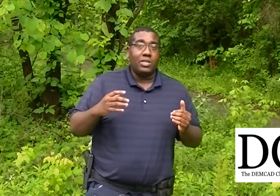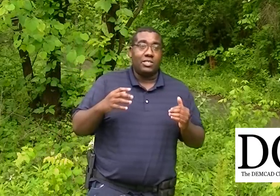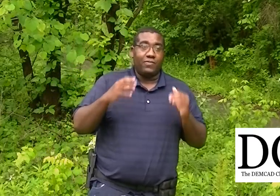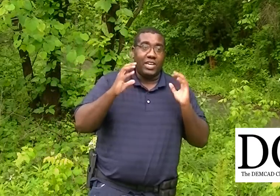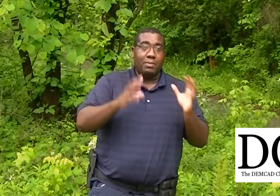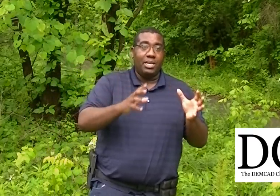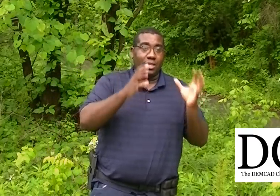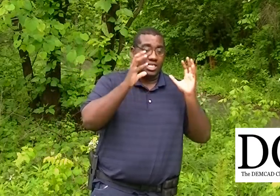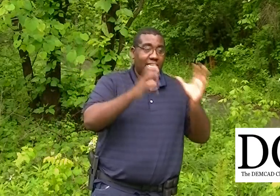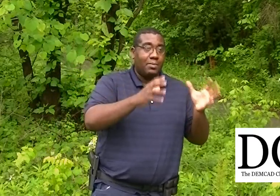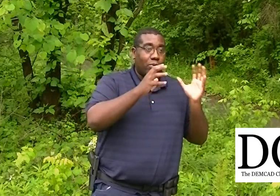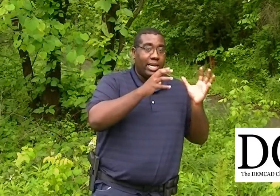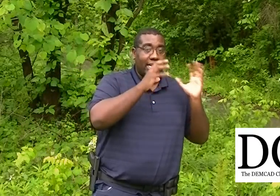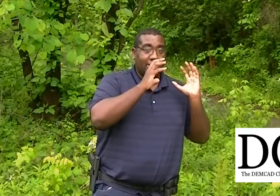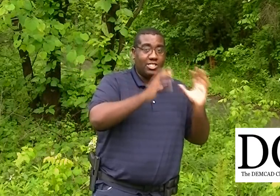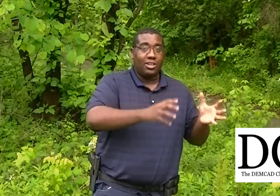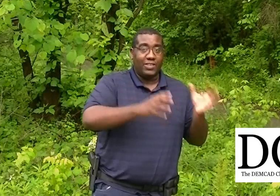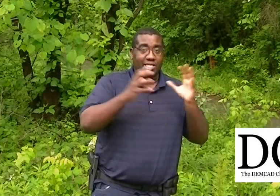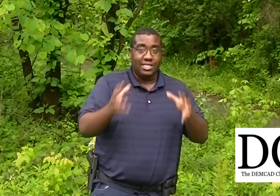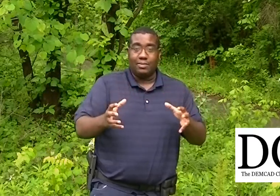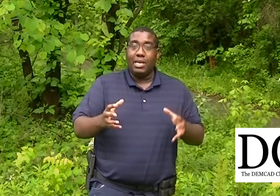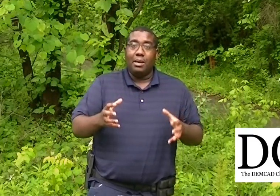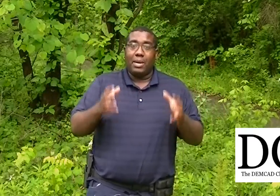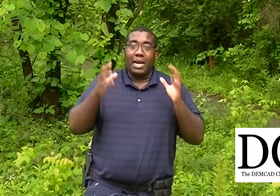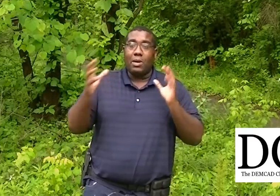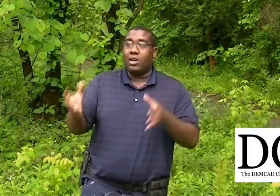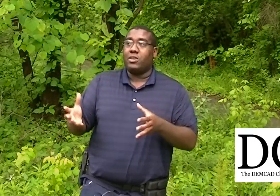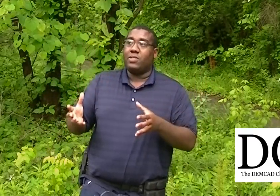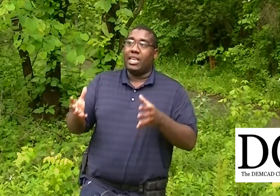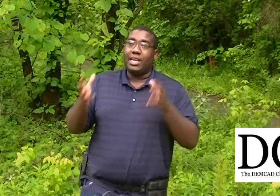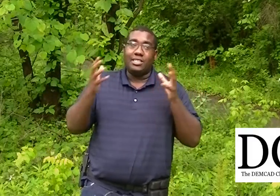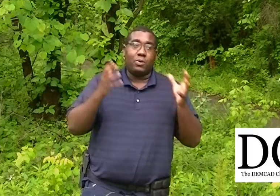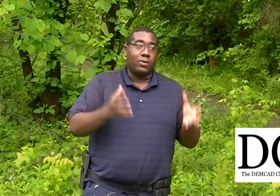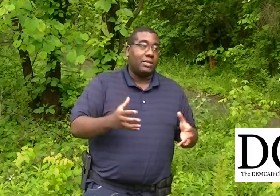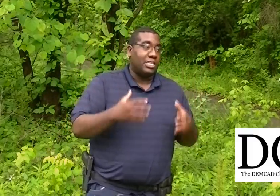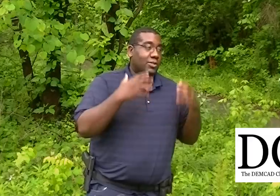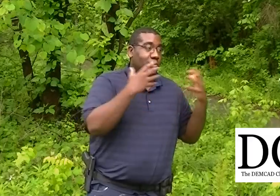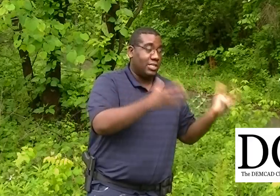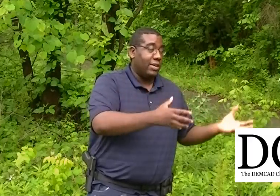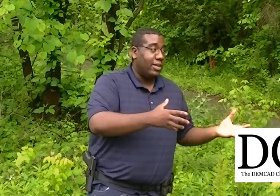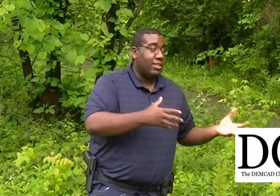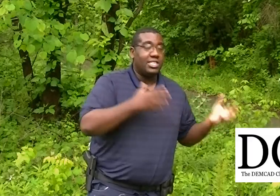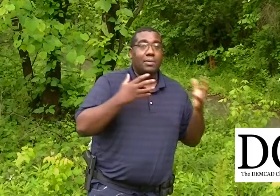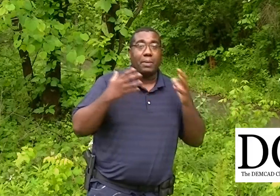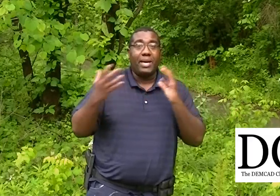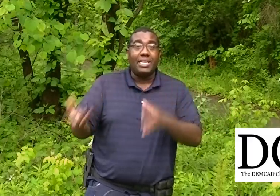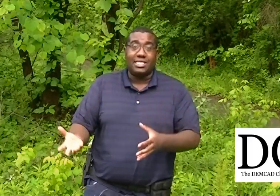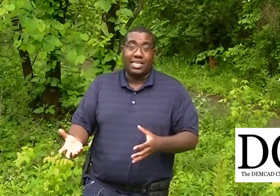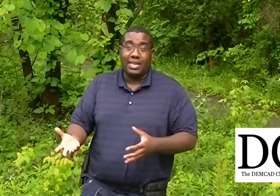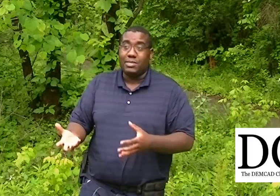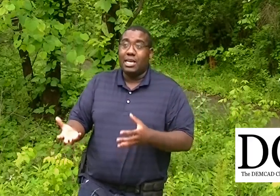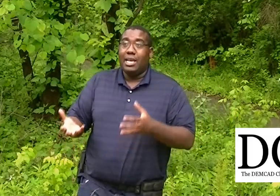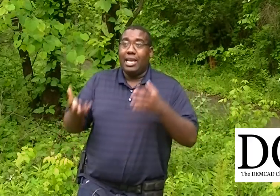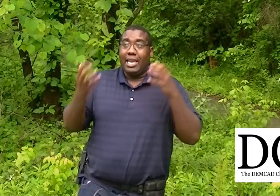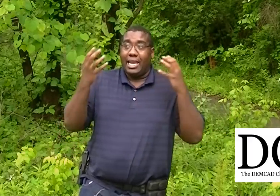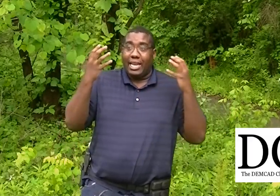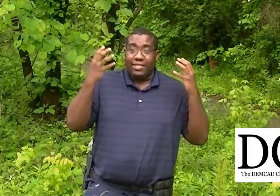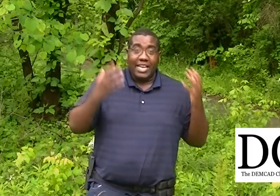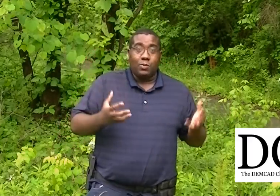was fundamentally set up right as a solvent system. But I would argue that a lot of these programs like Social Security are set up like Ponzi schemes. And that's